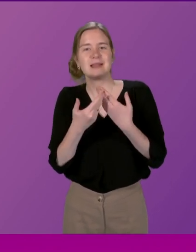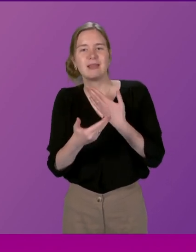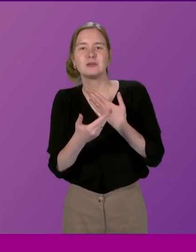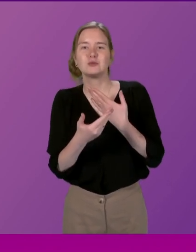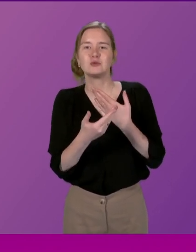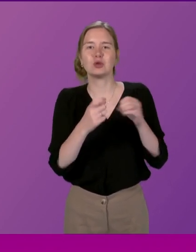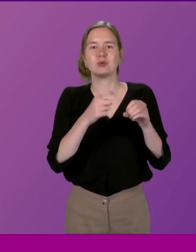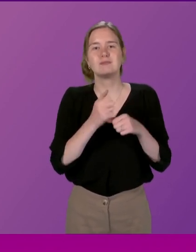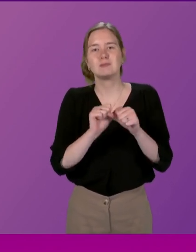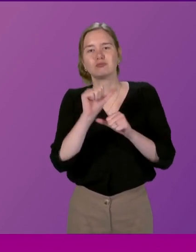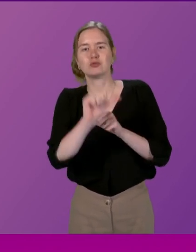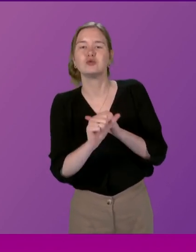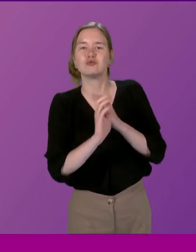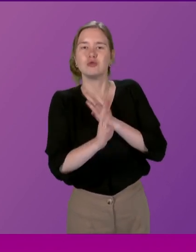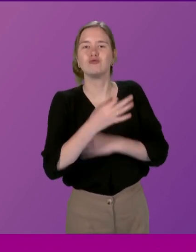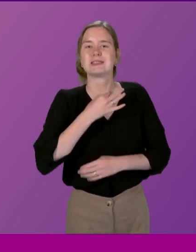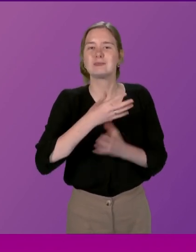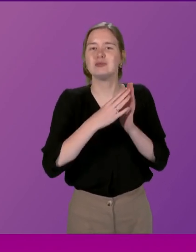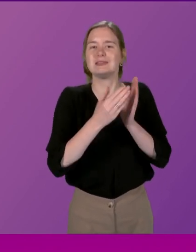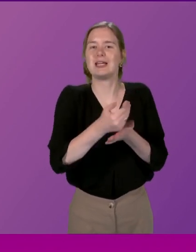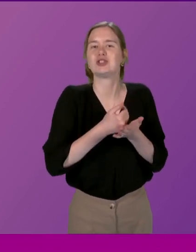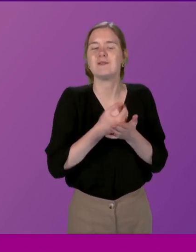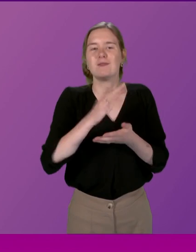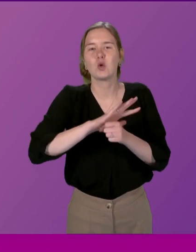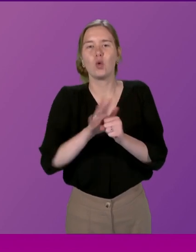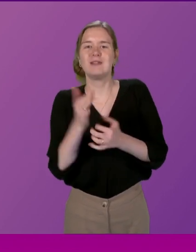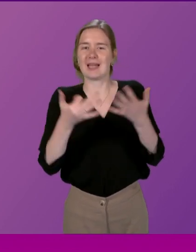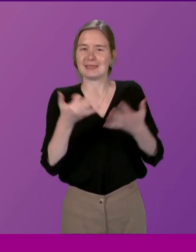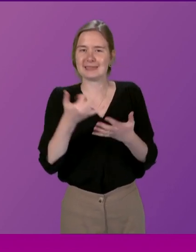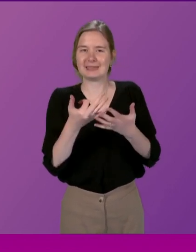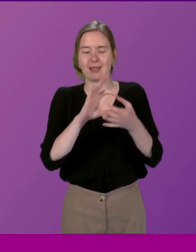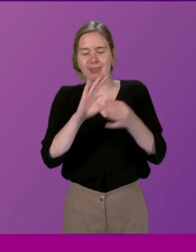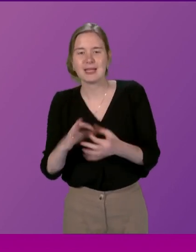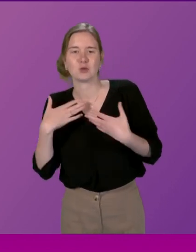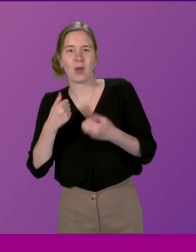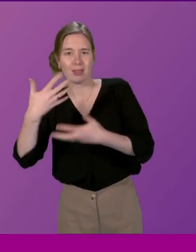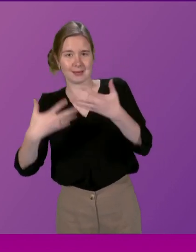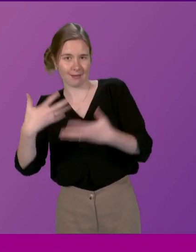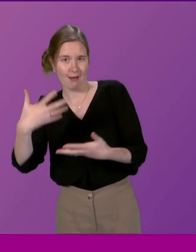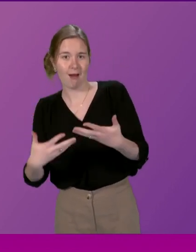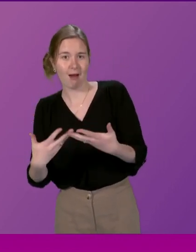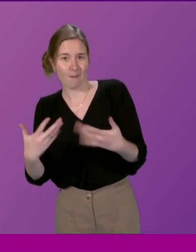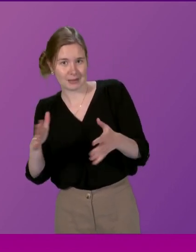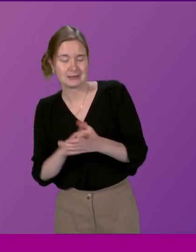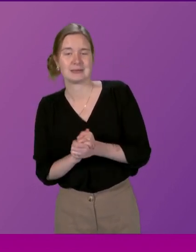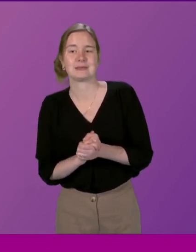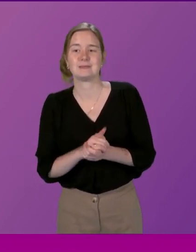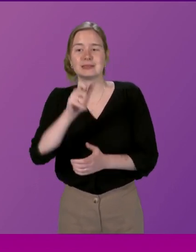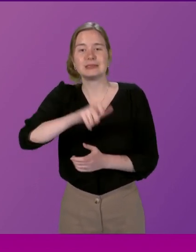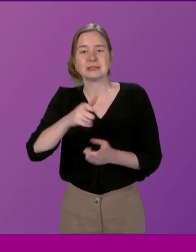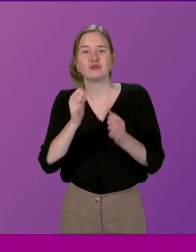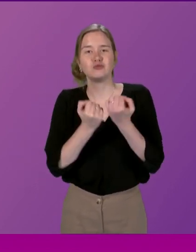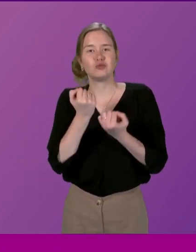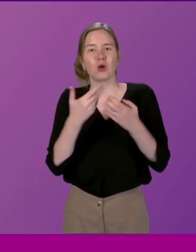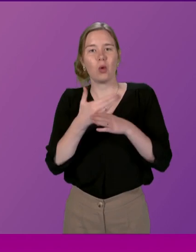of Q-COVID, a risk protection model for COVID-19 that draws on health data. A citizen's jury works in a similar